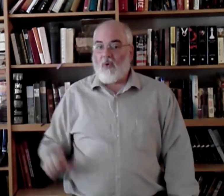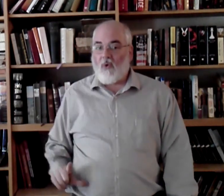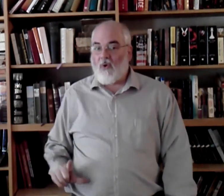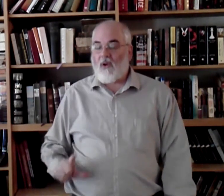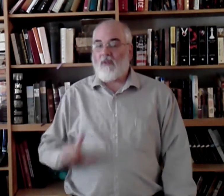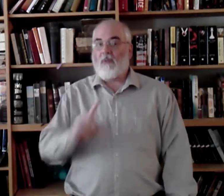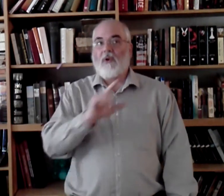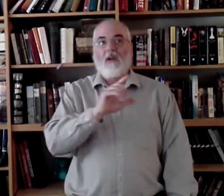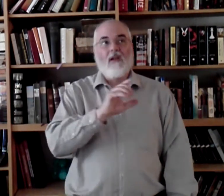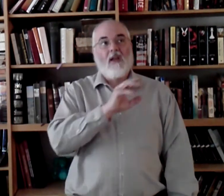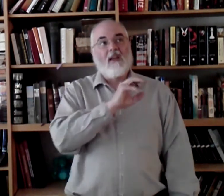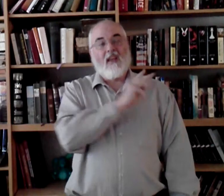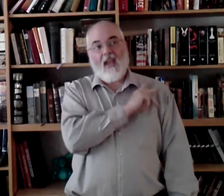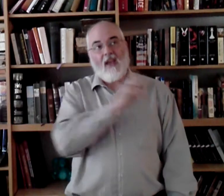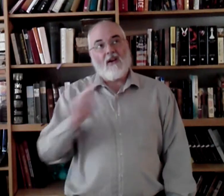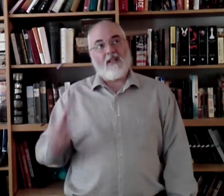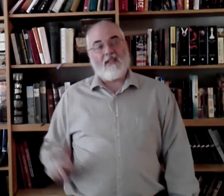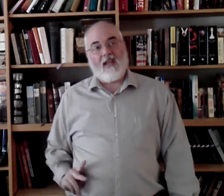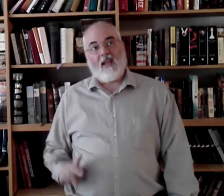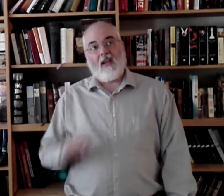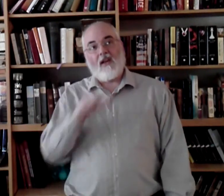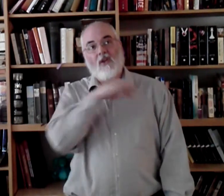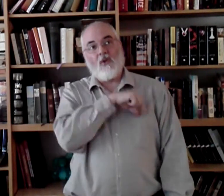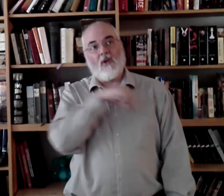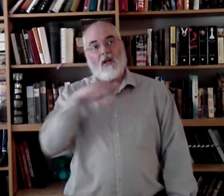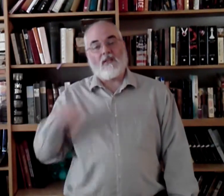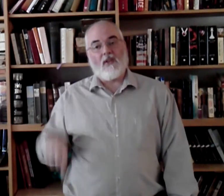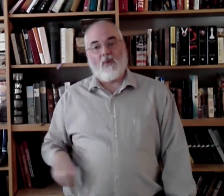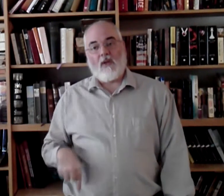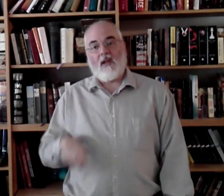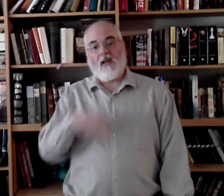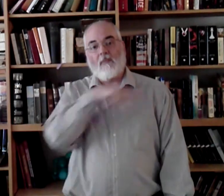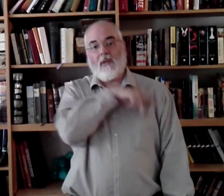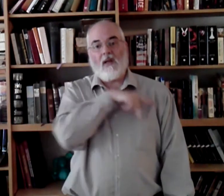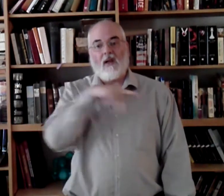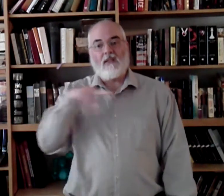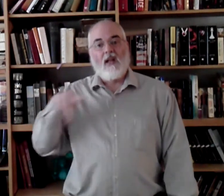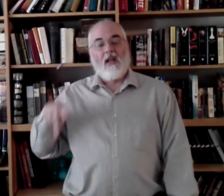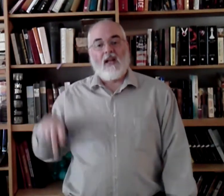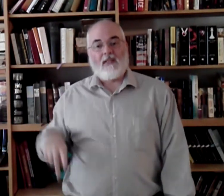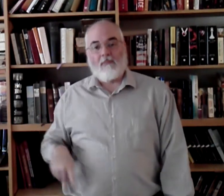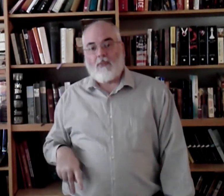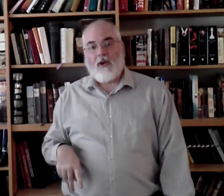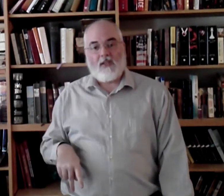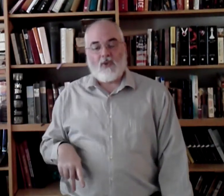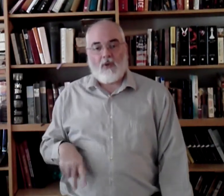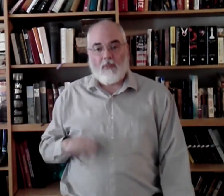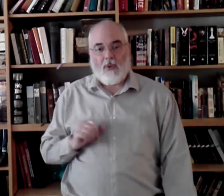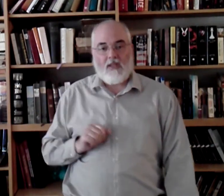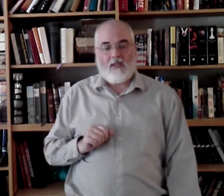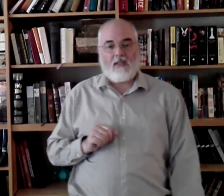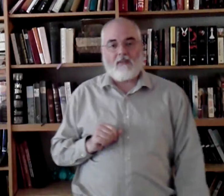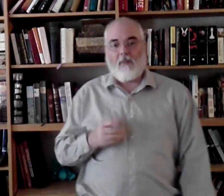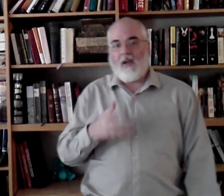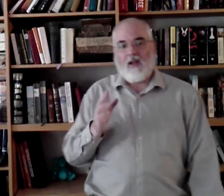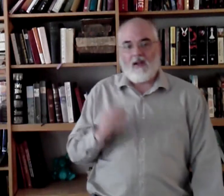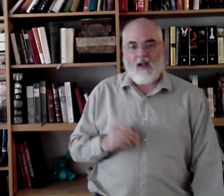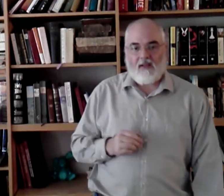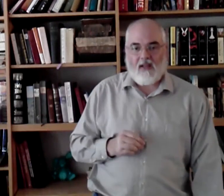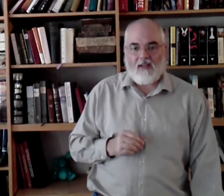Lord. If you put a K on it, it's King. A Q on it, it's Queen. A P on it, it's a Prince or a Princess, depending on context.